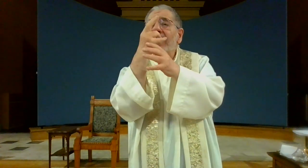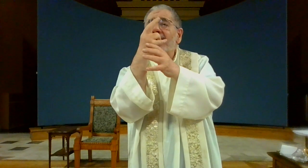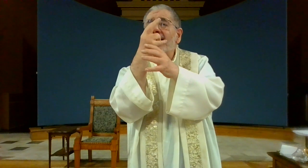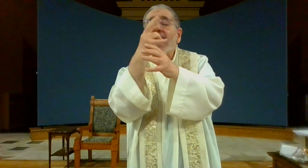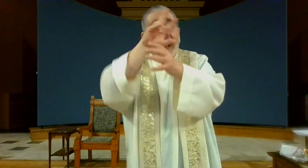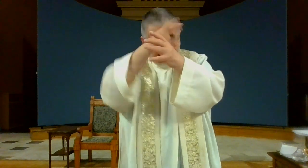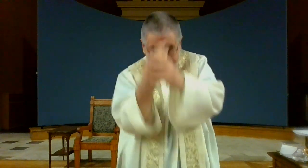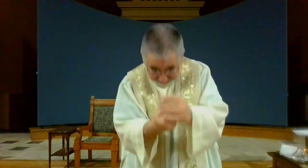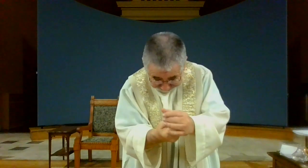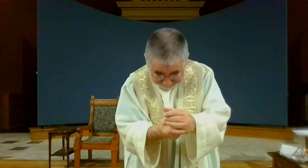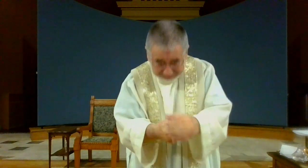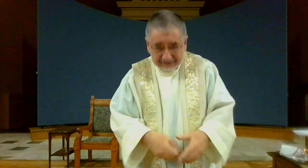and these two ways as well.